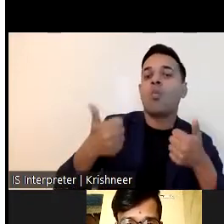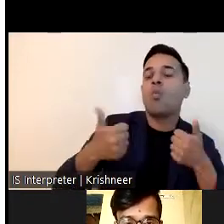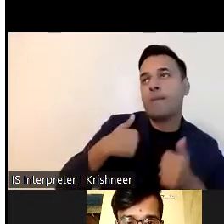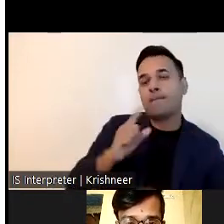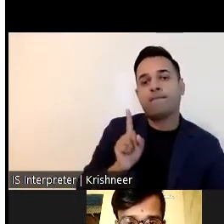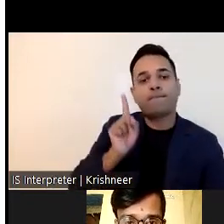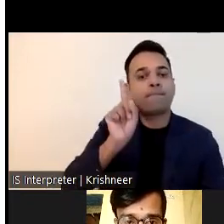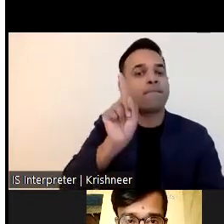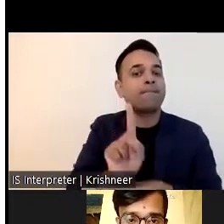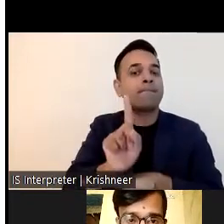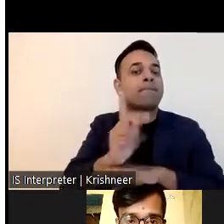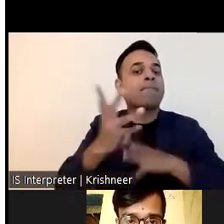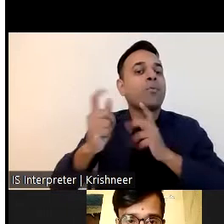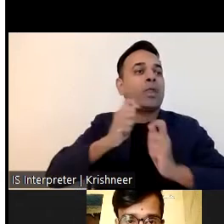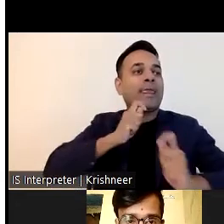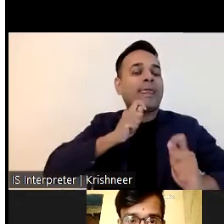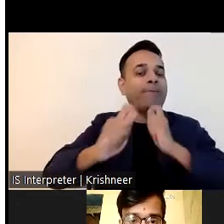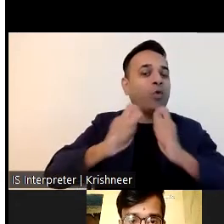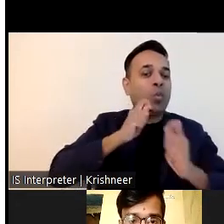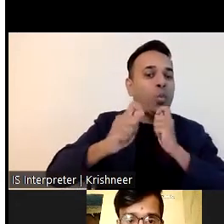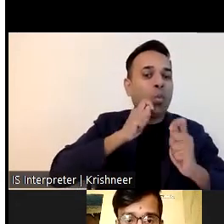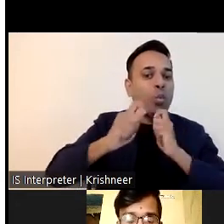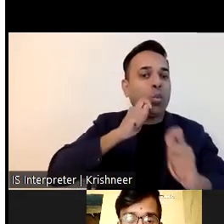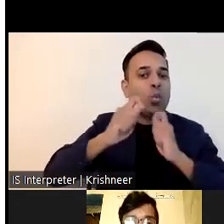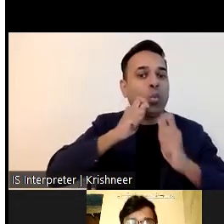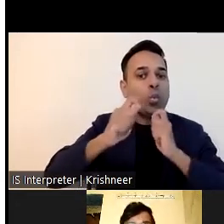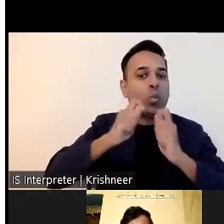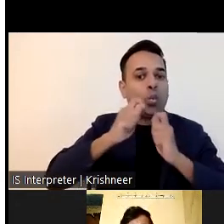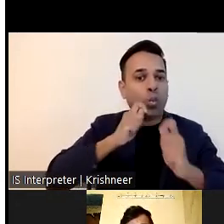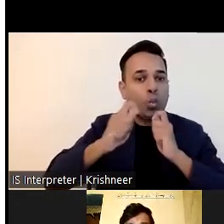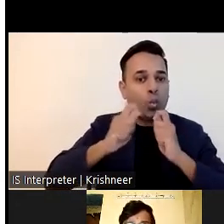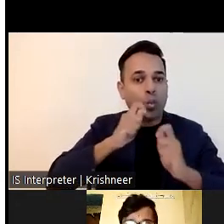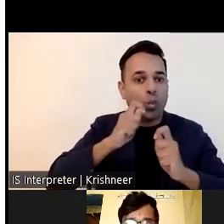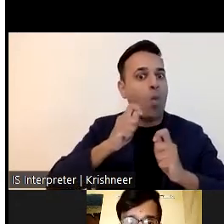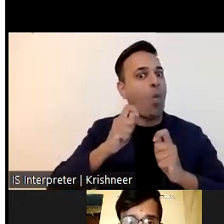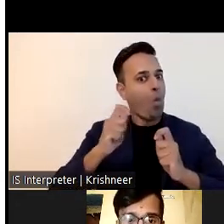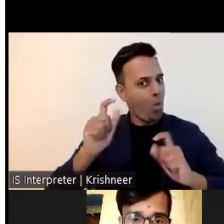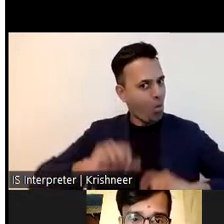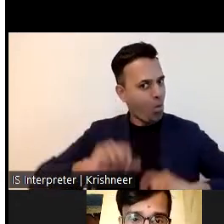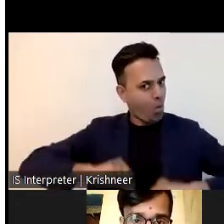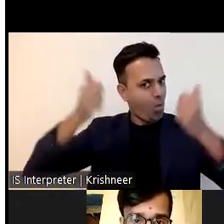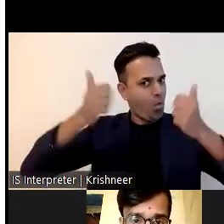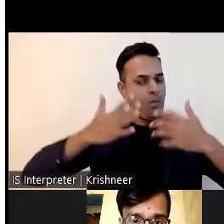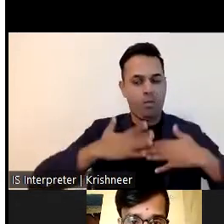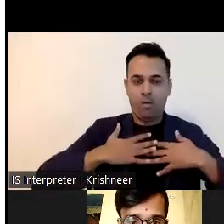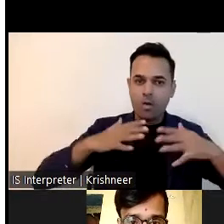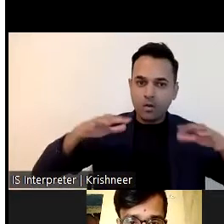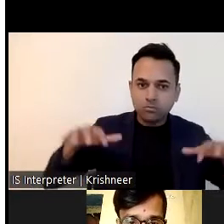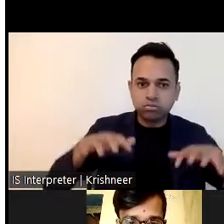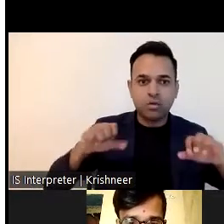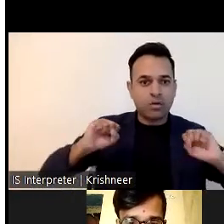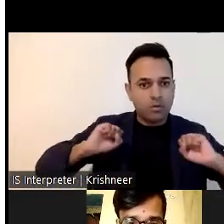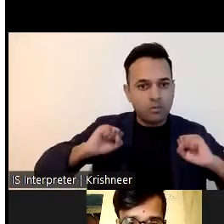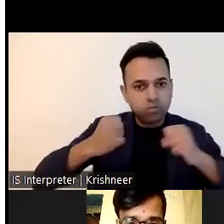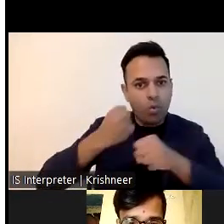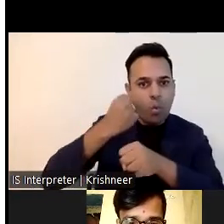,803, which is more than what my father earns. My family is very proud of me that I'm working in such a reputable company